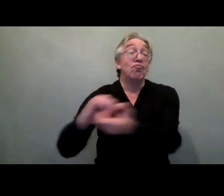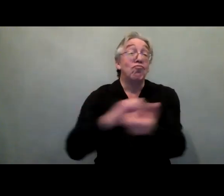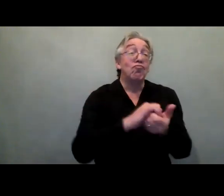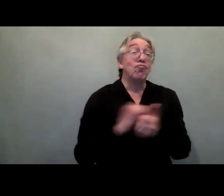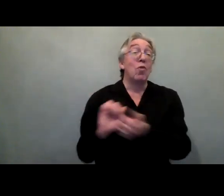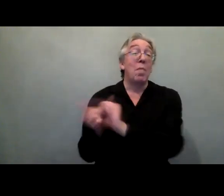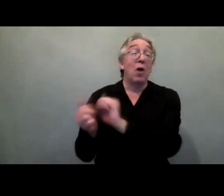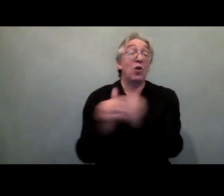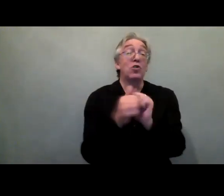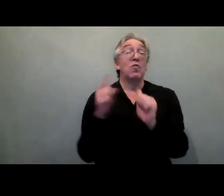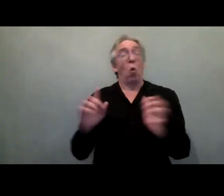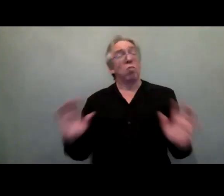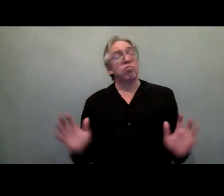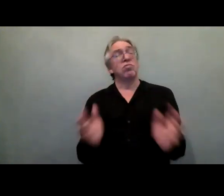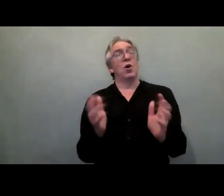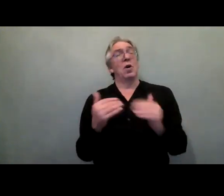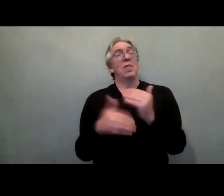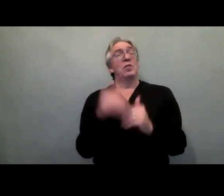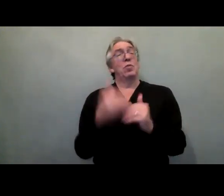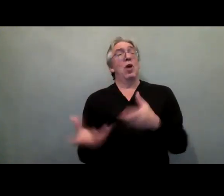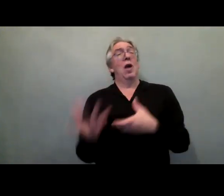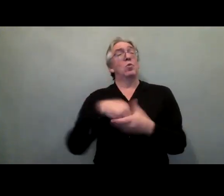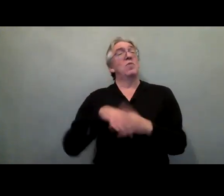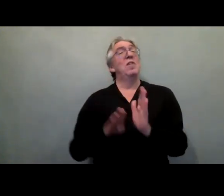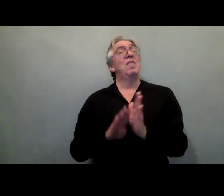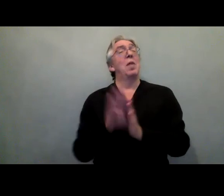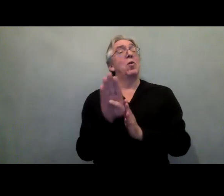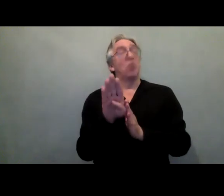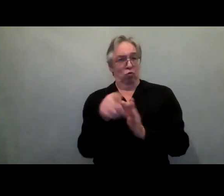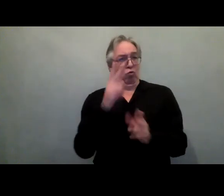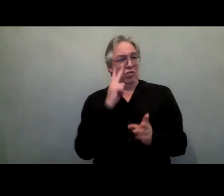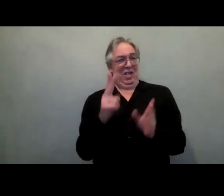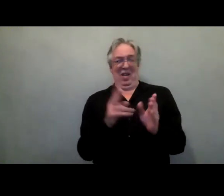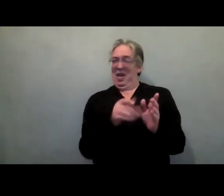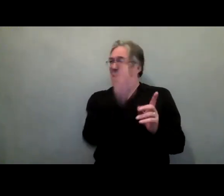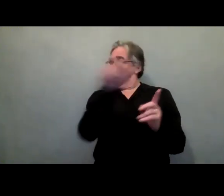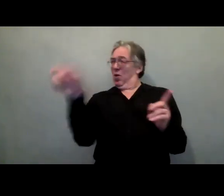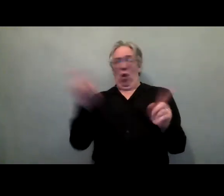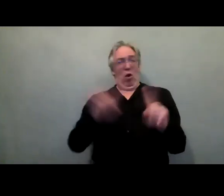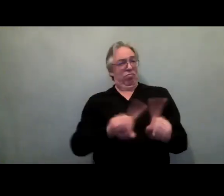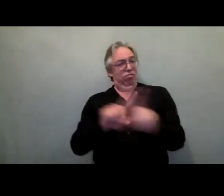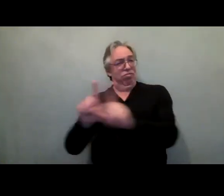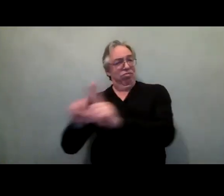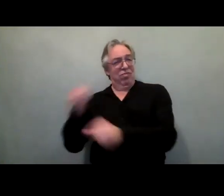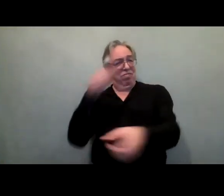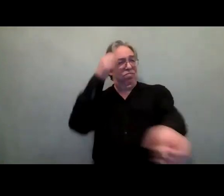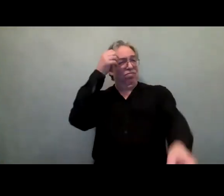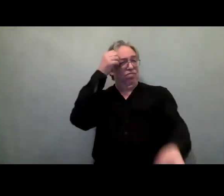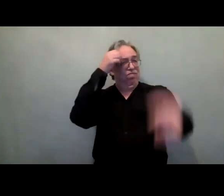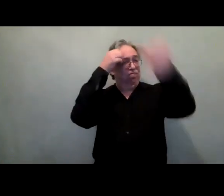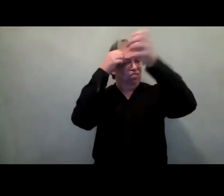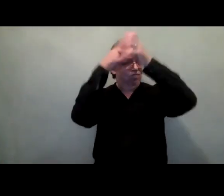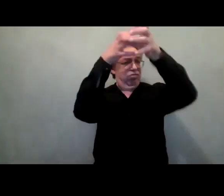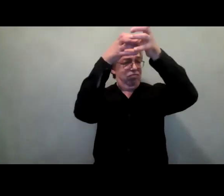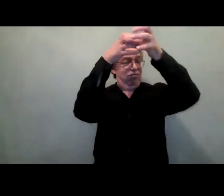disability inclusive development. So I hope you agree. It's a wide-ranging panel with a huge range of expertise. And now that everybody's